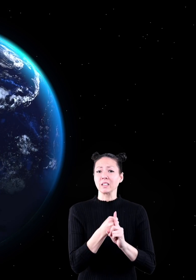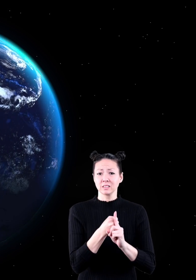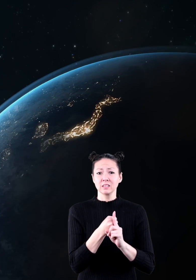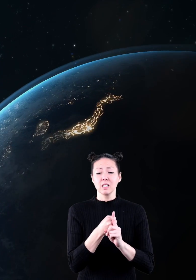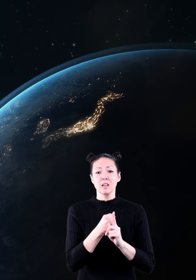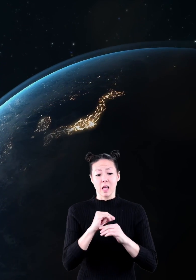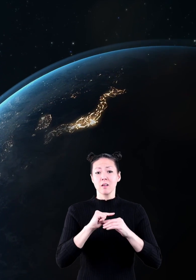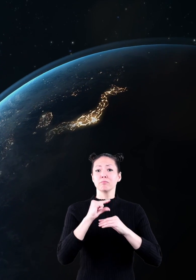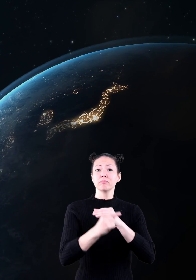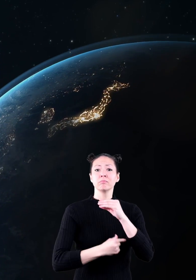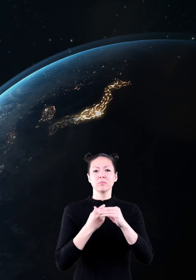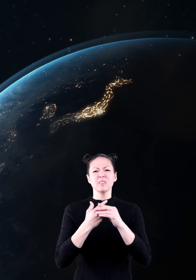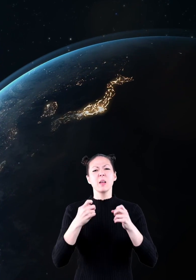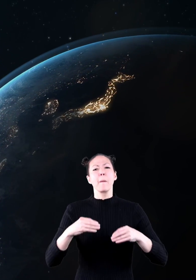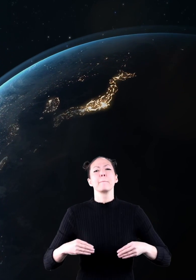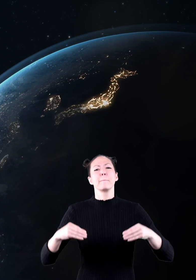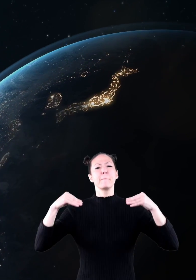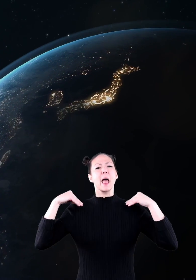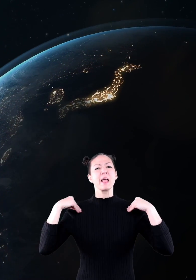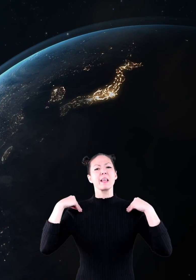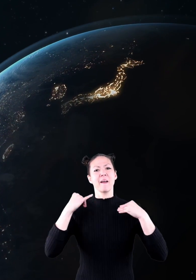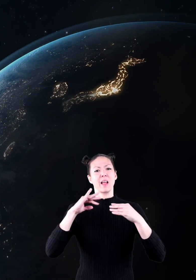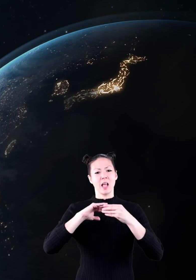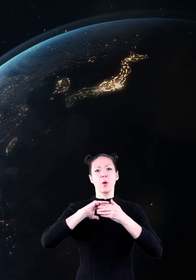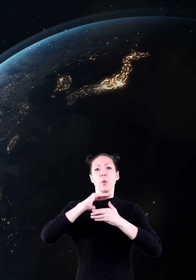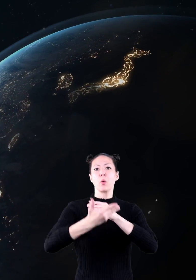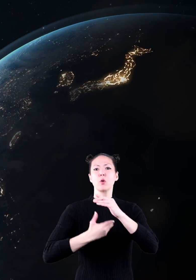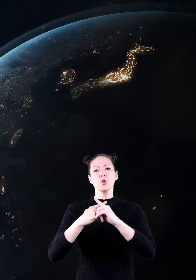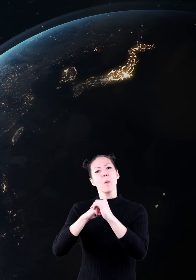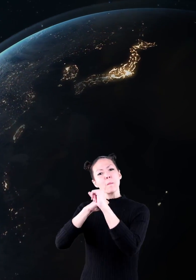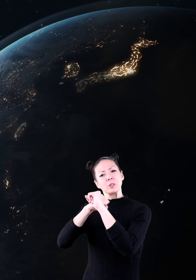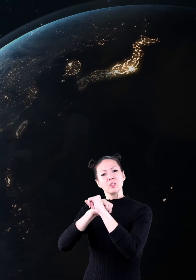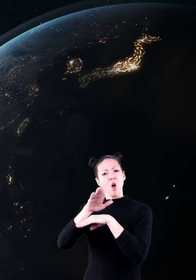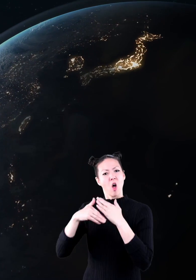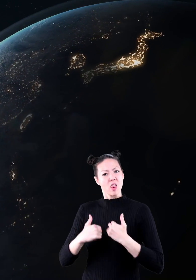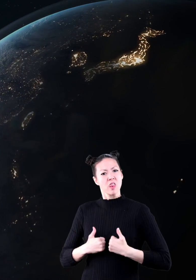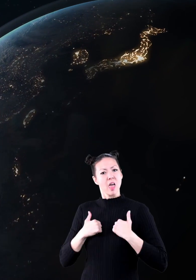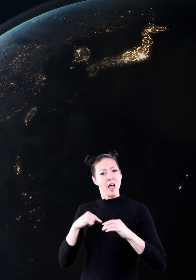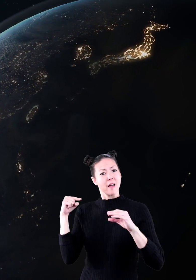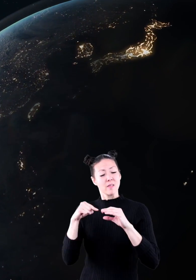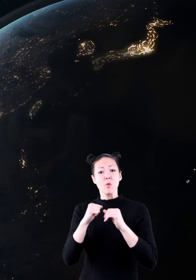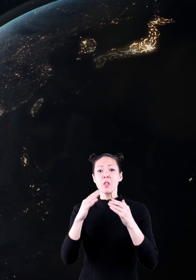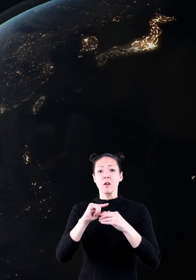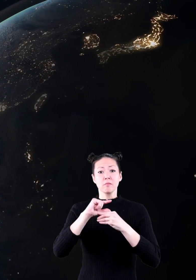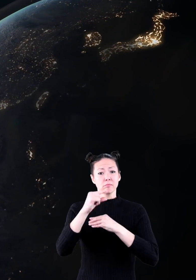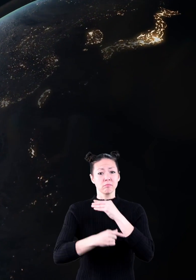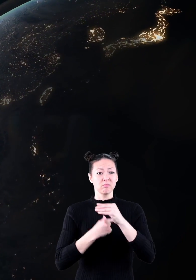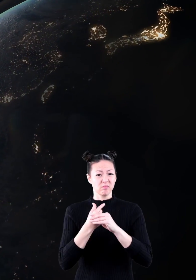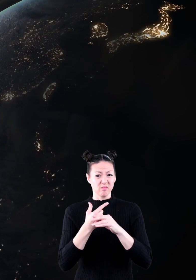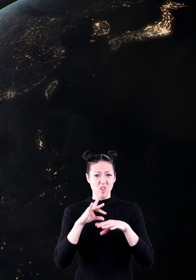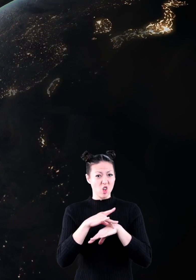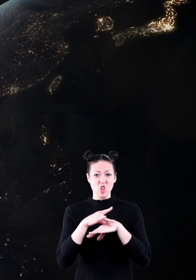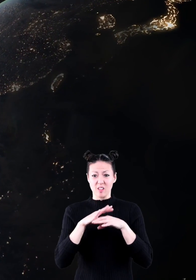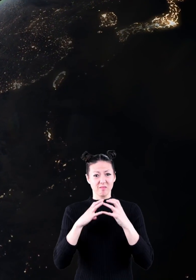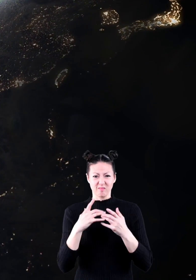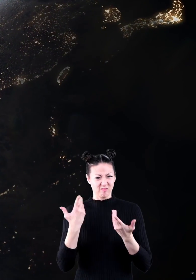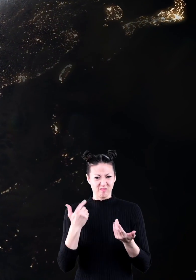The atmosphere is like a blanket of air which protects all life. Without the atmosphere, life could not exist.